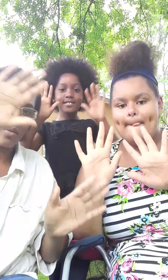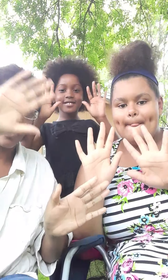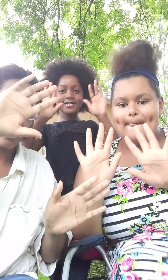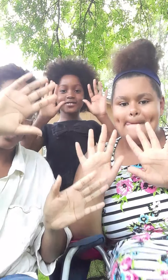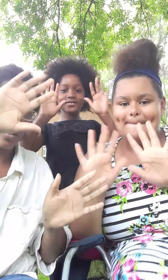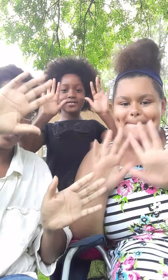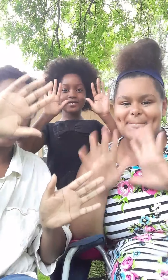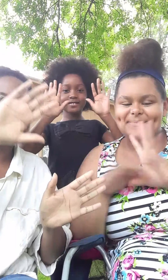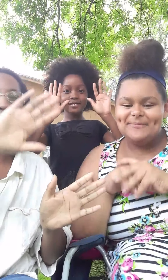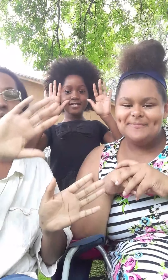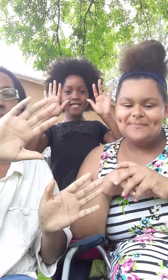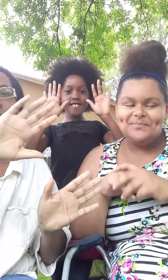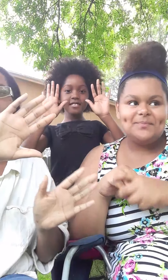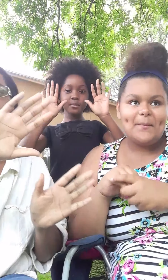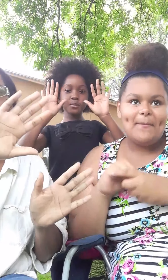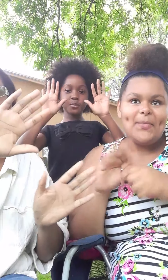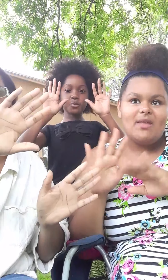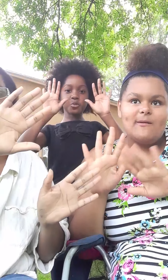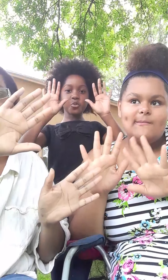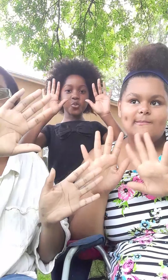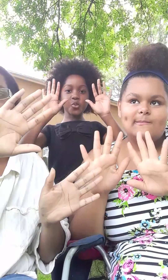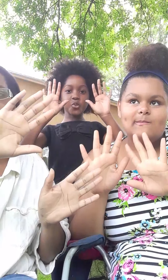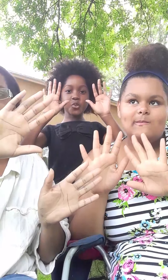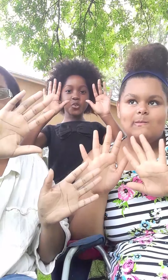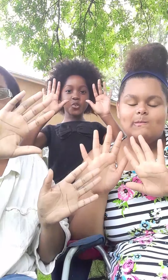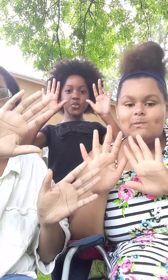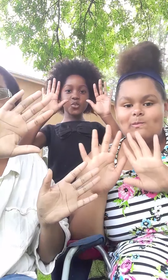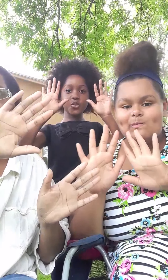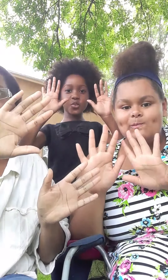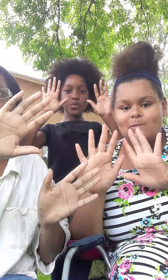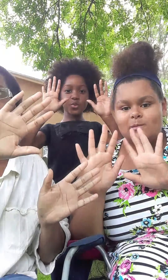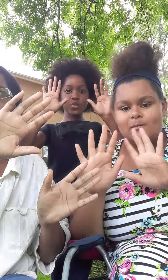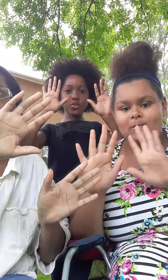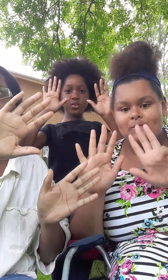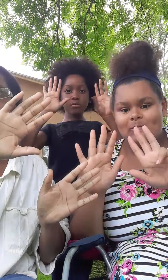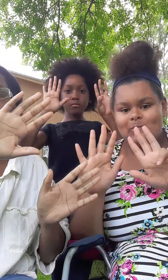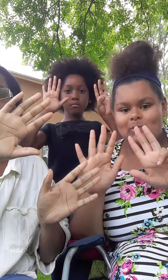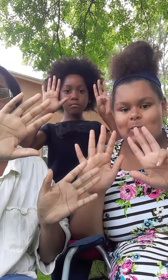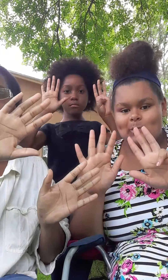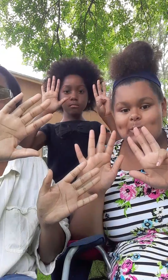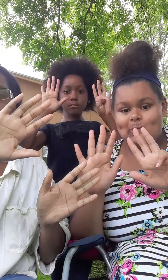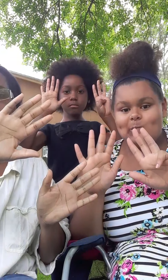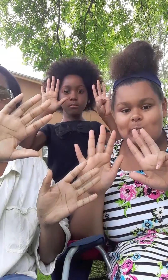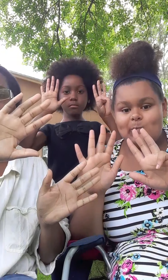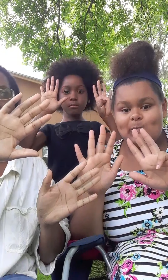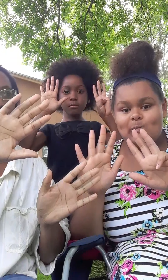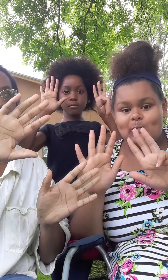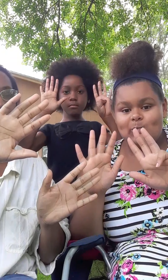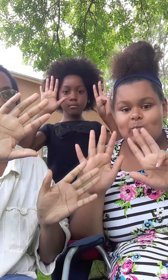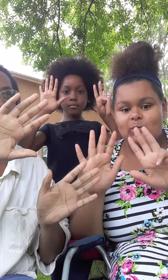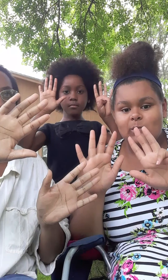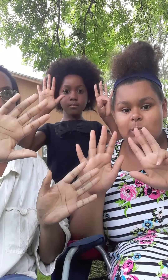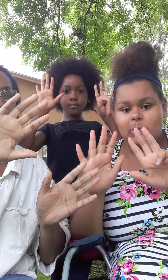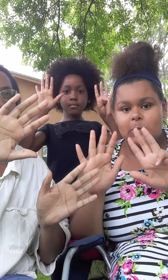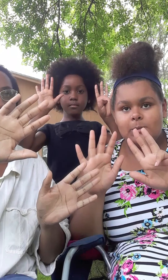put a finger down if you ever woke up with a random cut or bruise on your body put a finger down if you ever bit your tongue while chewing